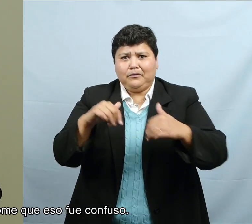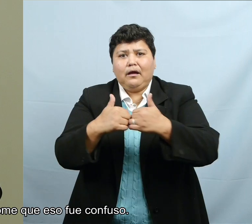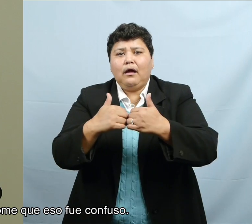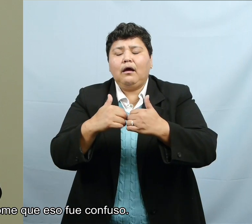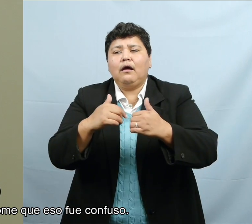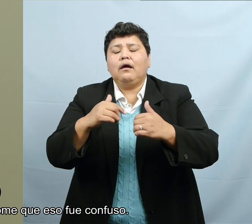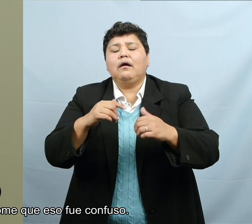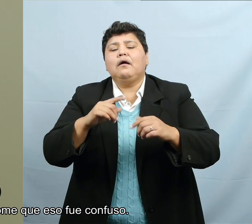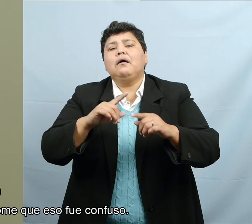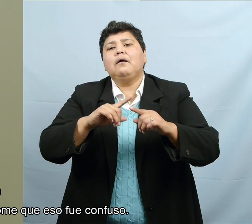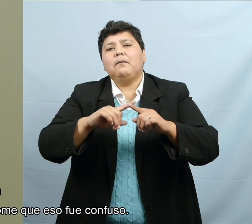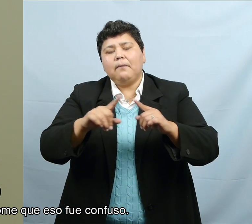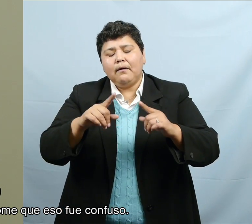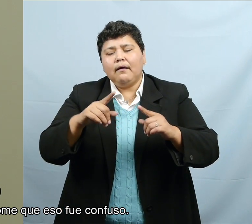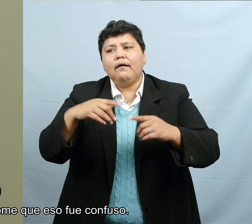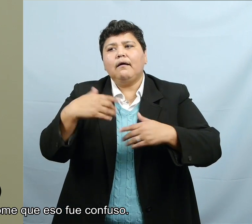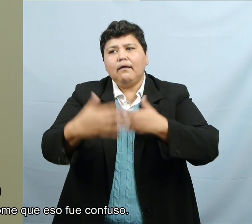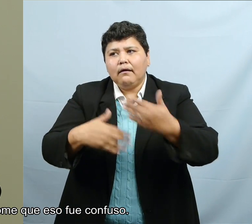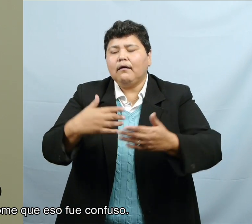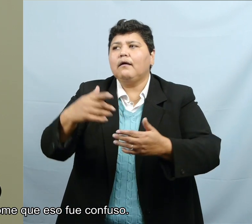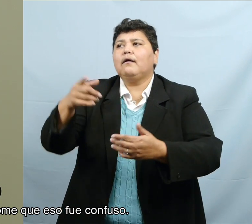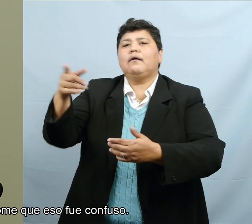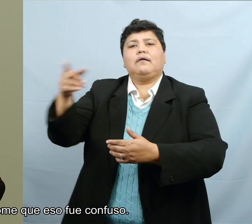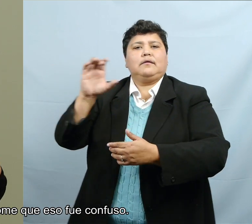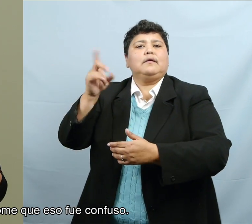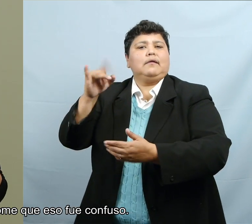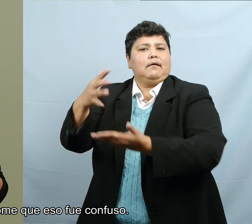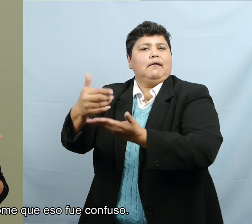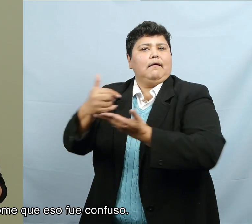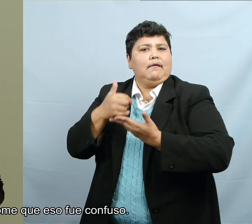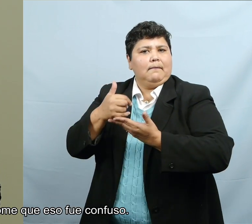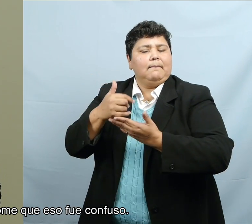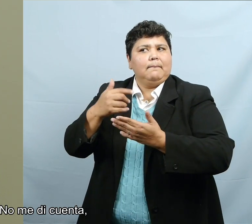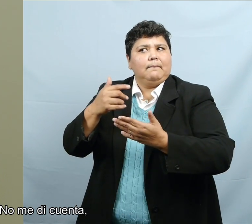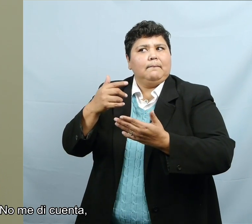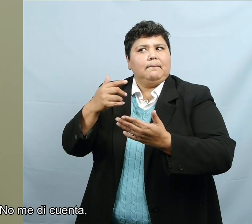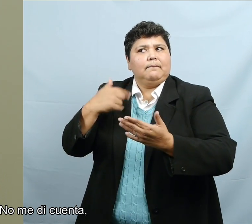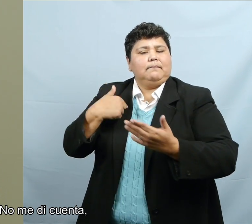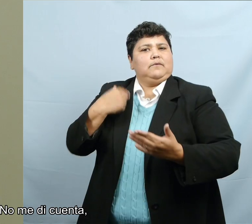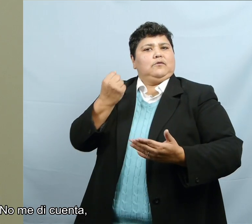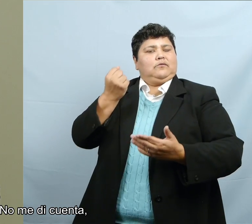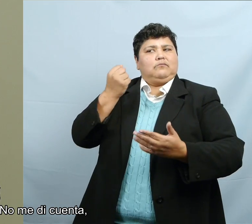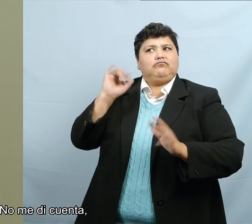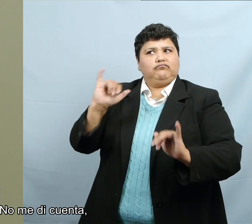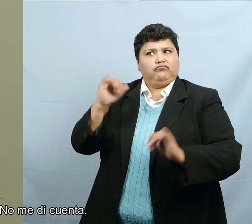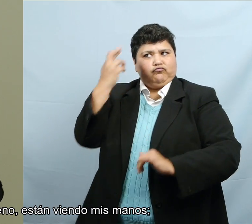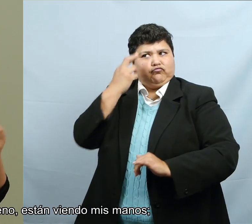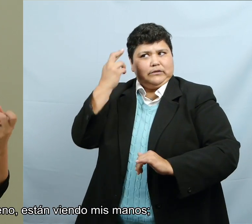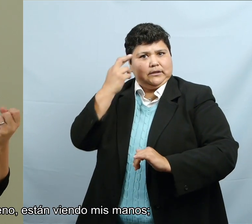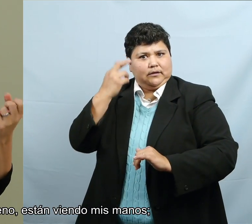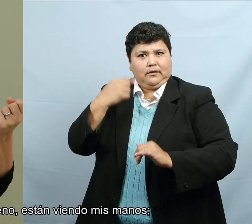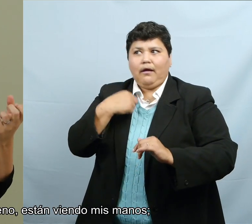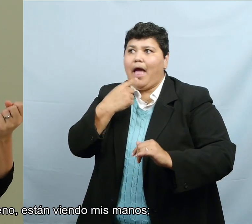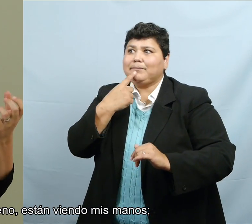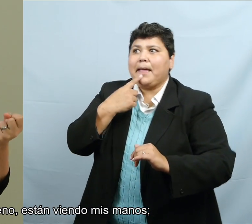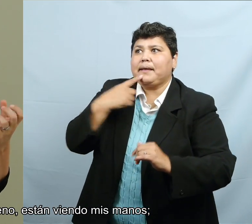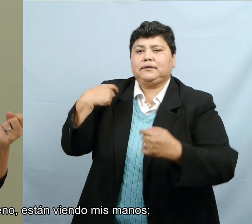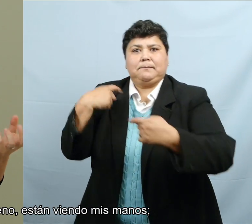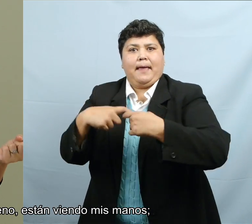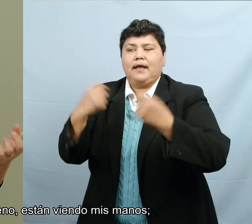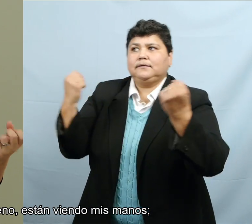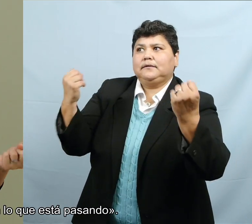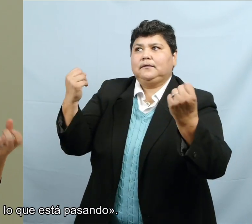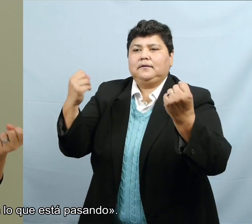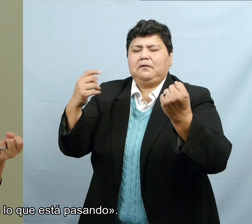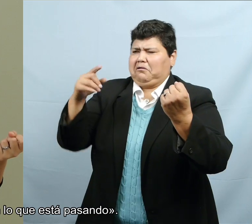by telling me that that was confusing. You know, I didn't realize that, you know, I figured, oh, well, they're